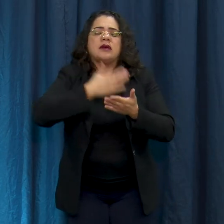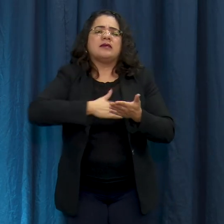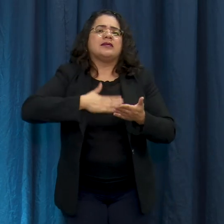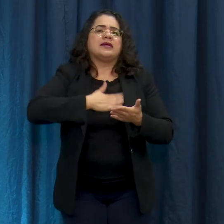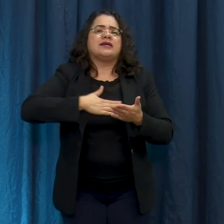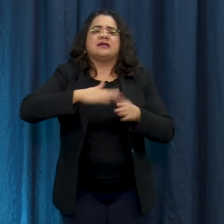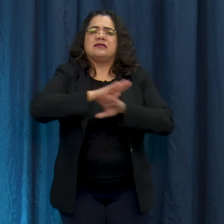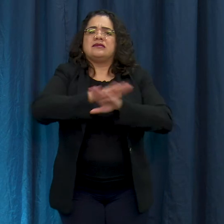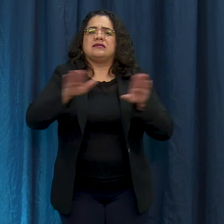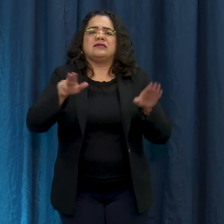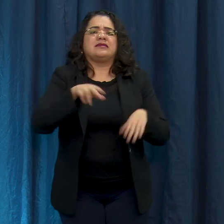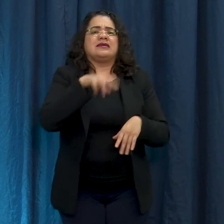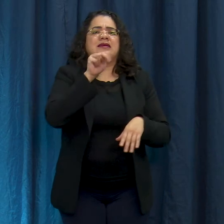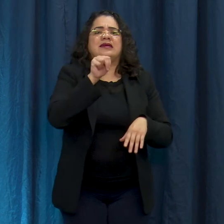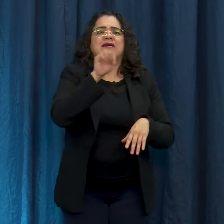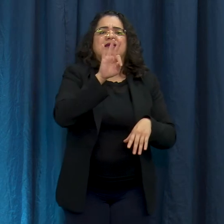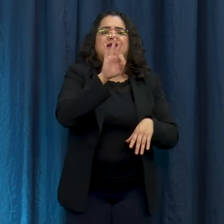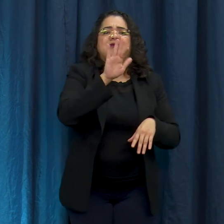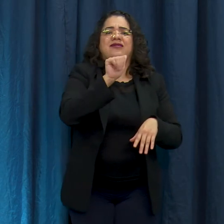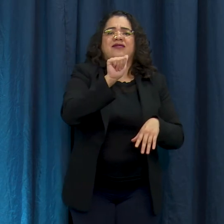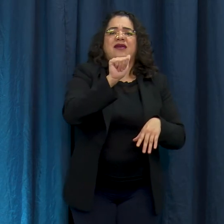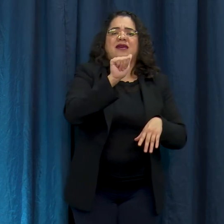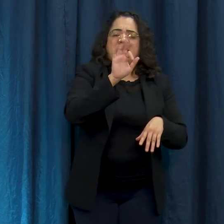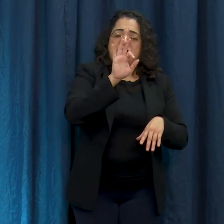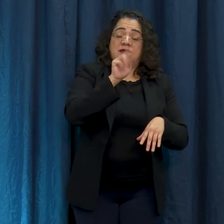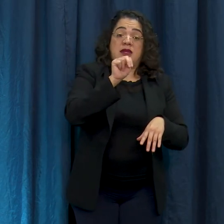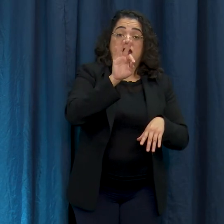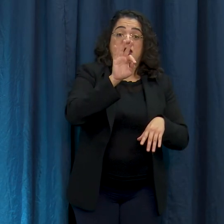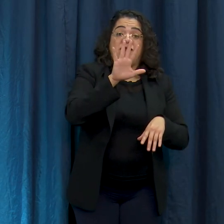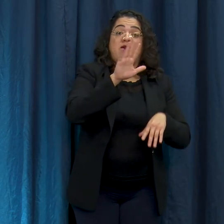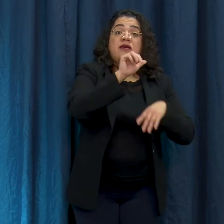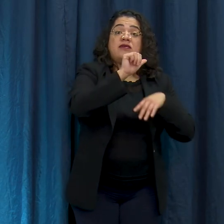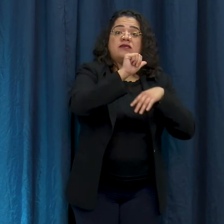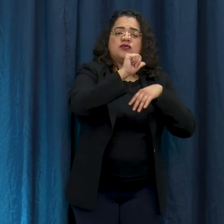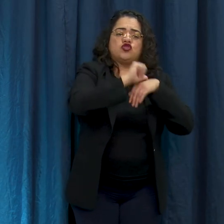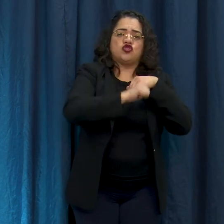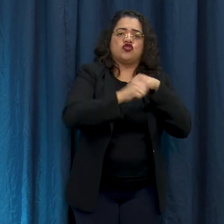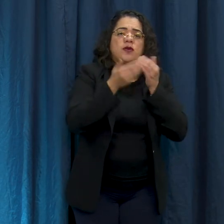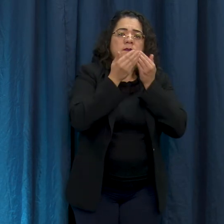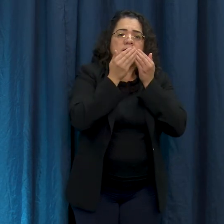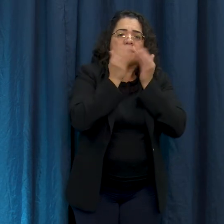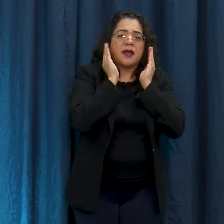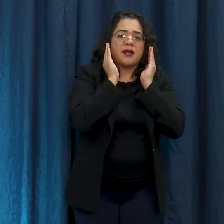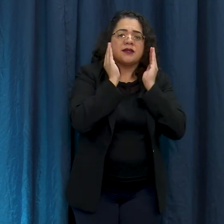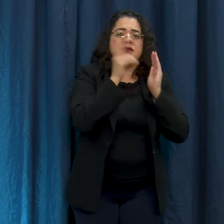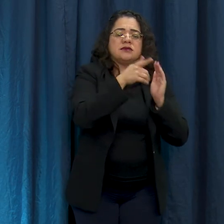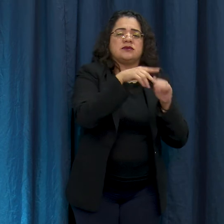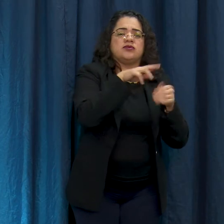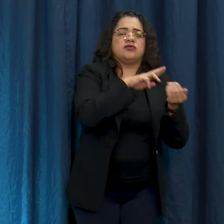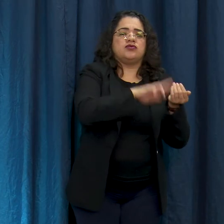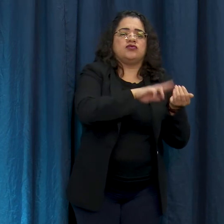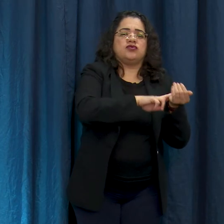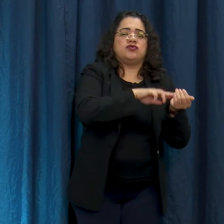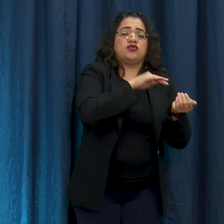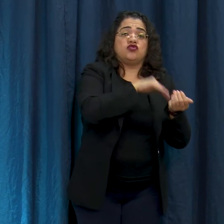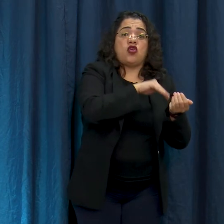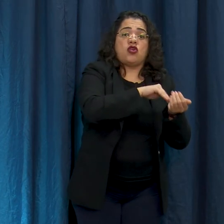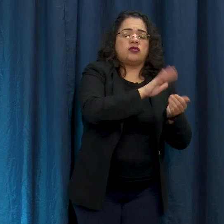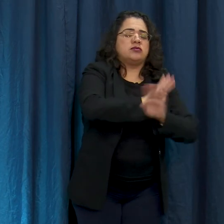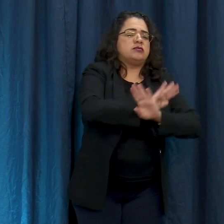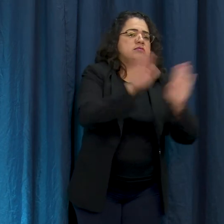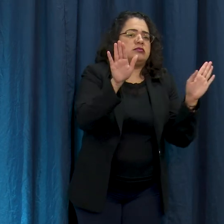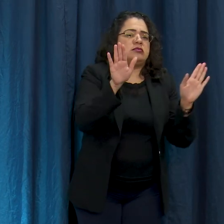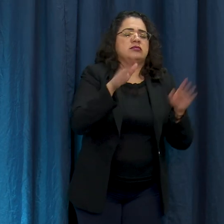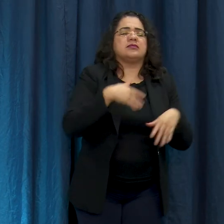favor, no usen las mascaras cirurgicas que son para los doctores y las enfermeras. Les pedimos que se queden en su casa.